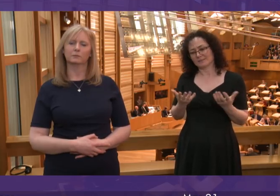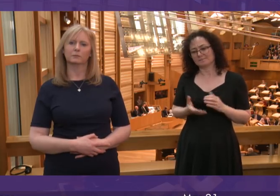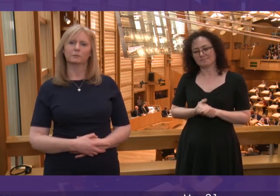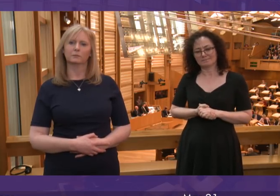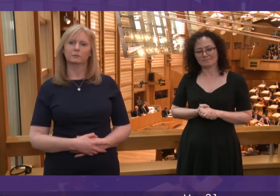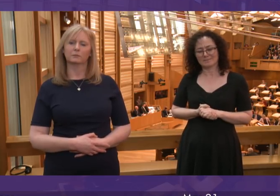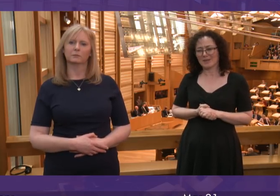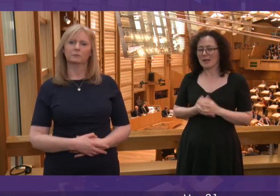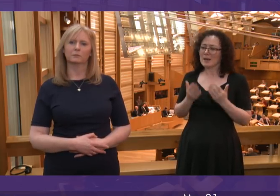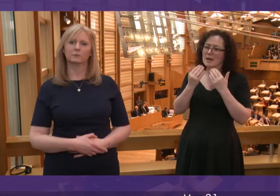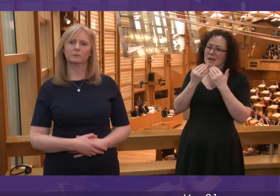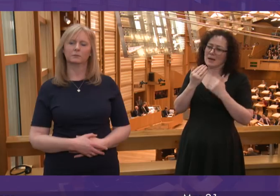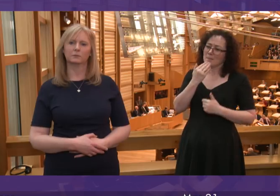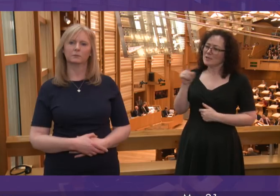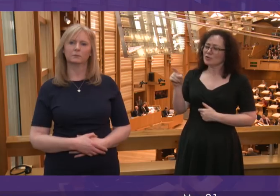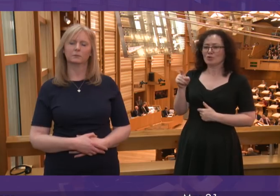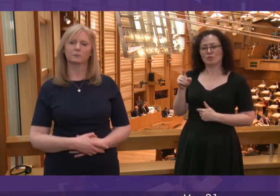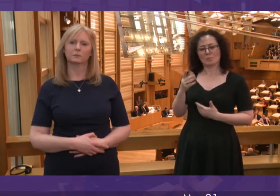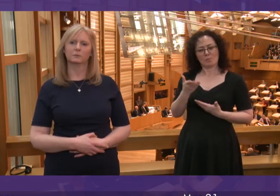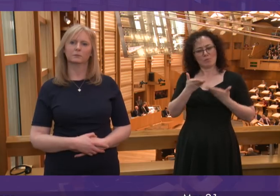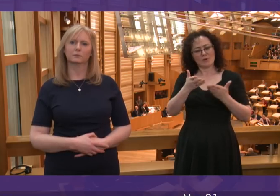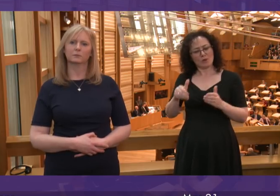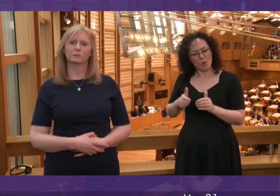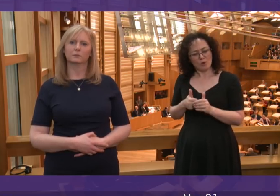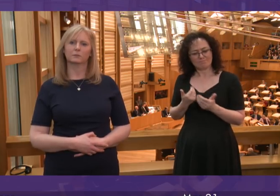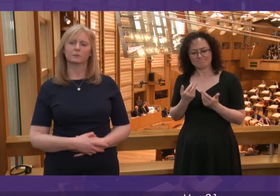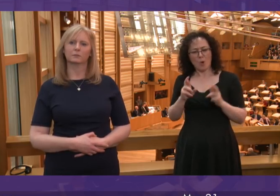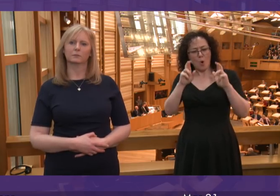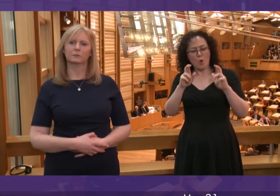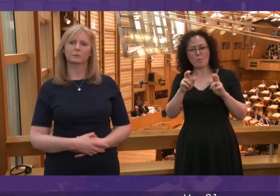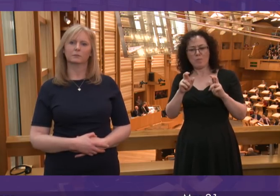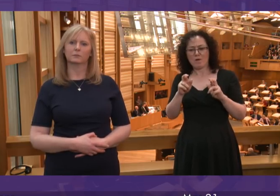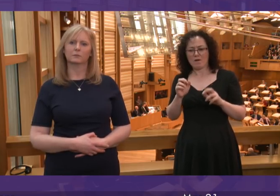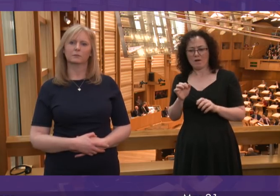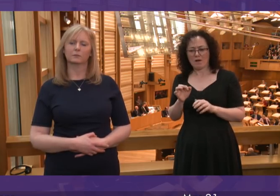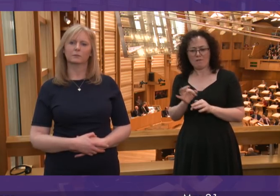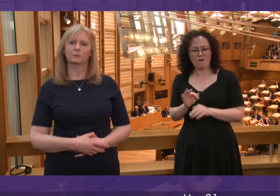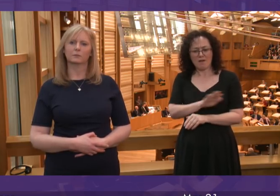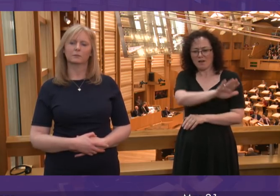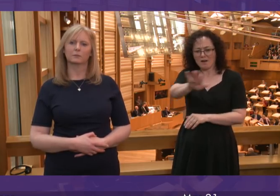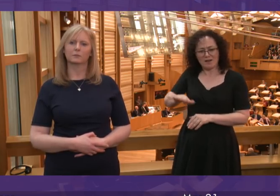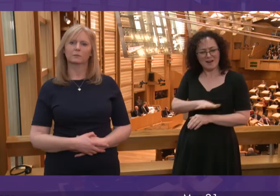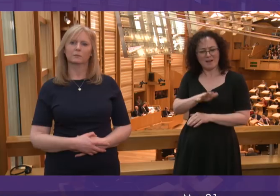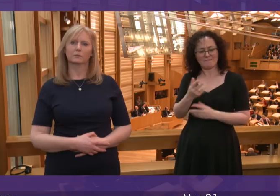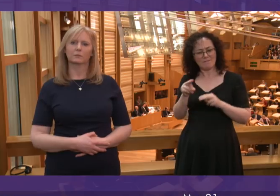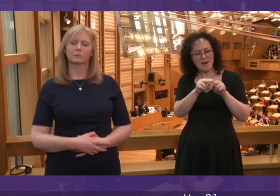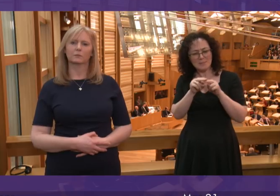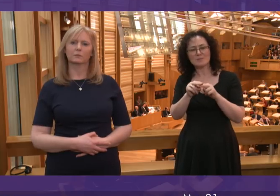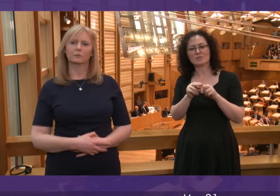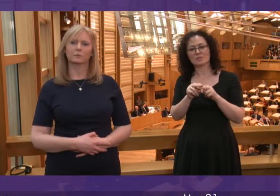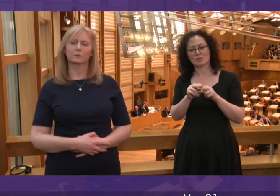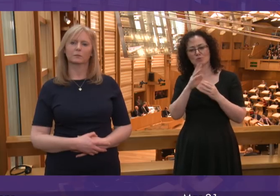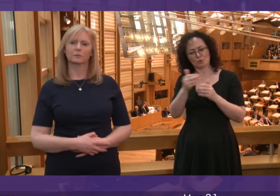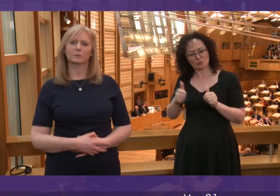hope to youngsters and their families that services are there to help and that if more can be done to help to end these awful